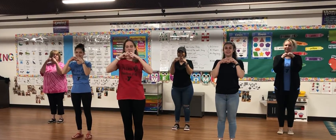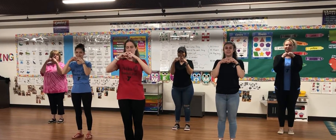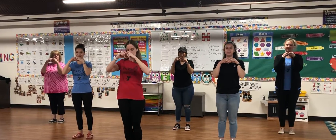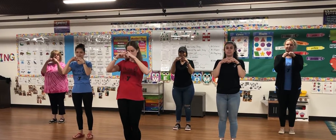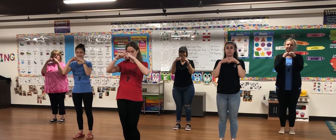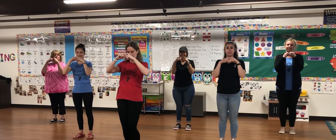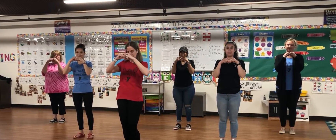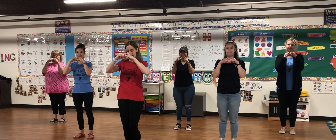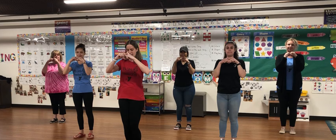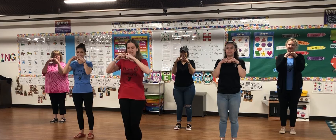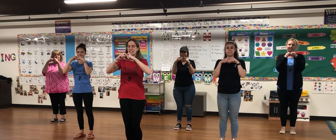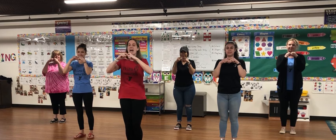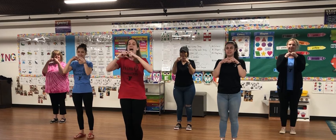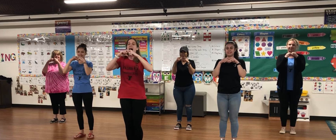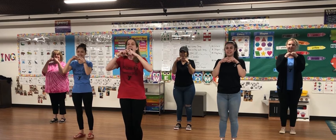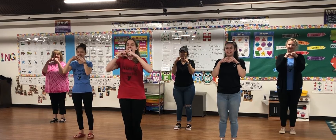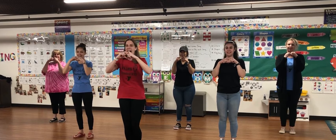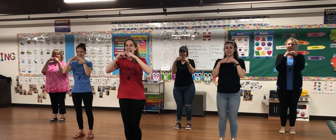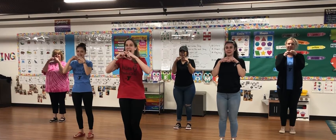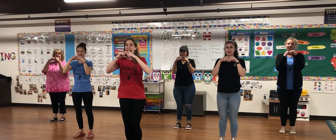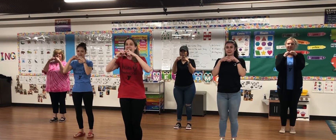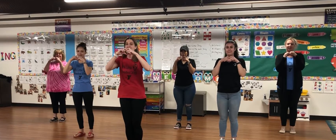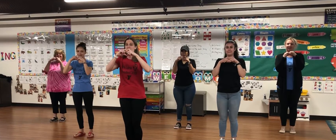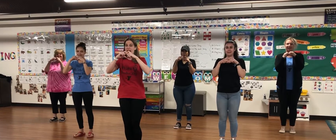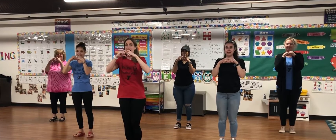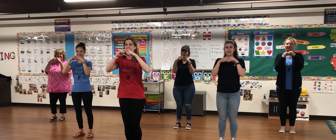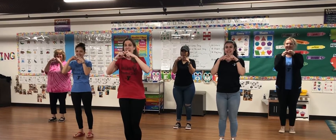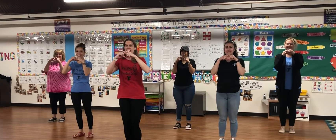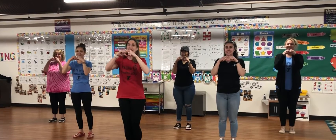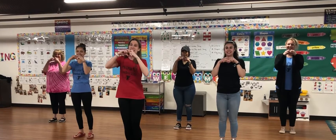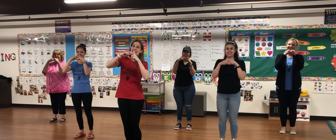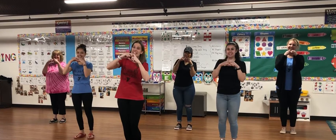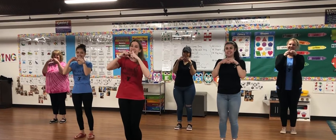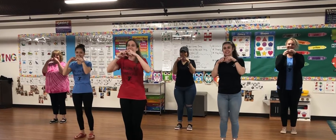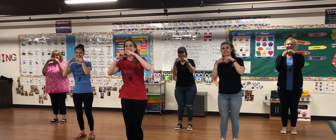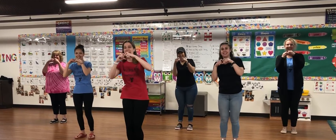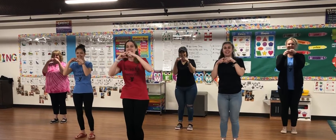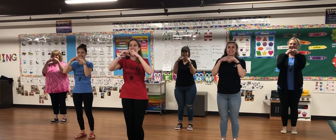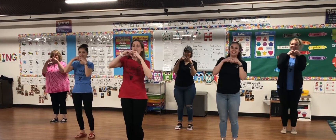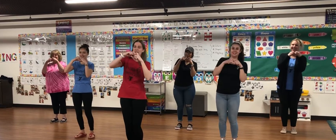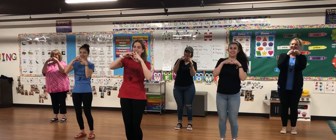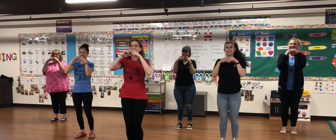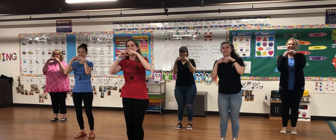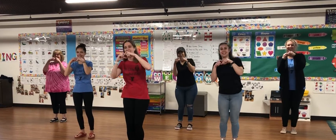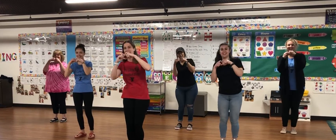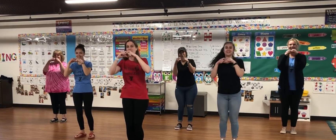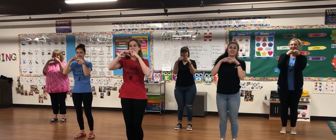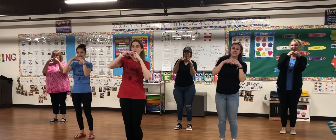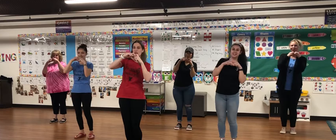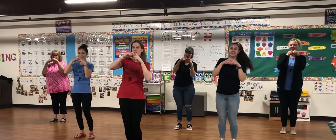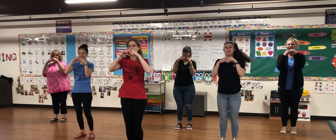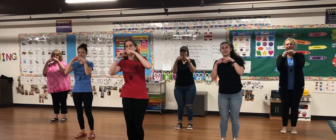at home. So we sing like this. I'm a teeny tiny Valentine for you.